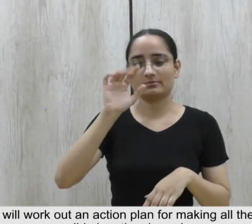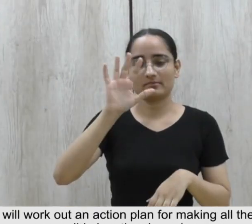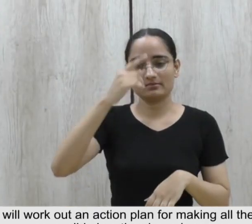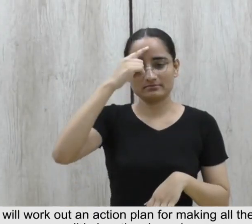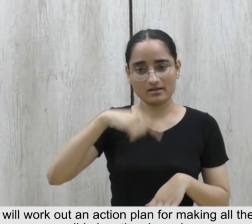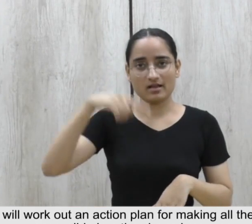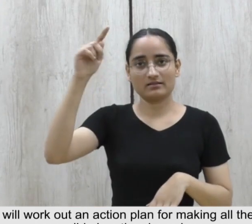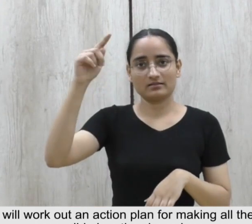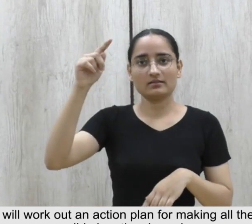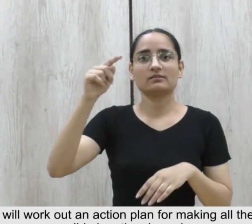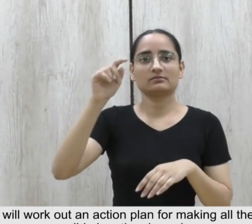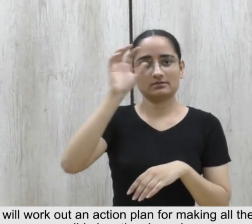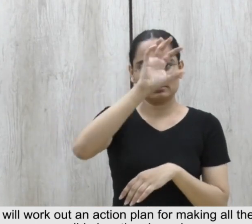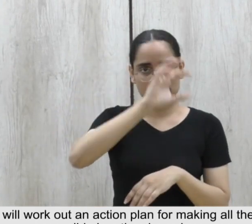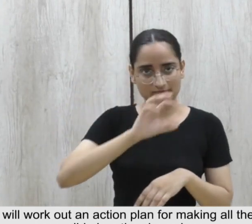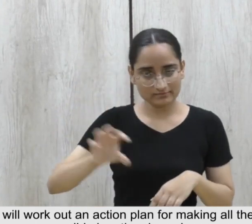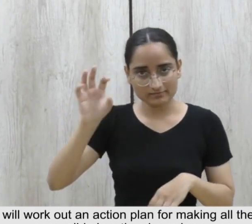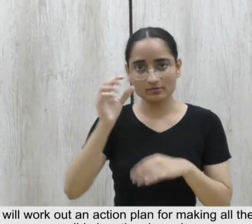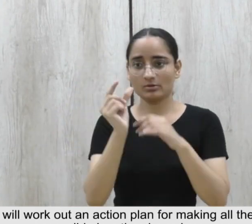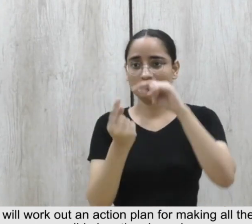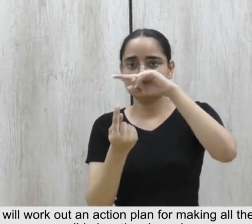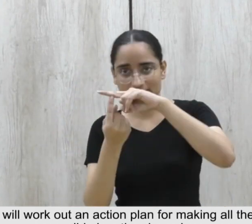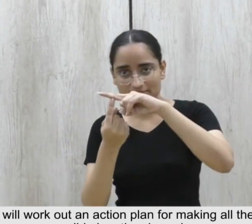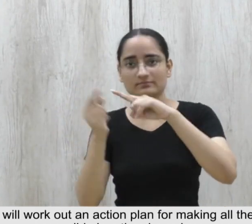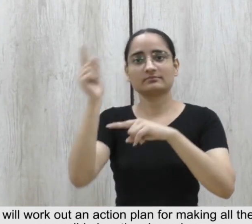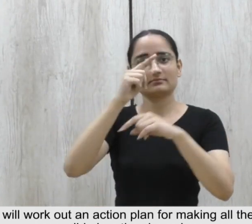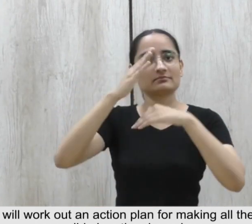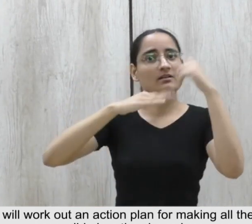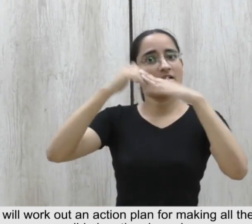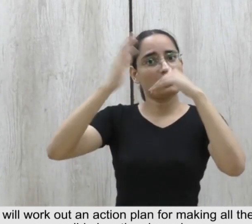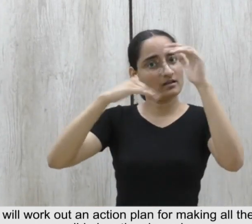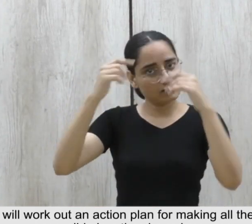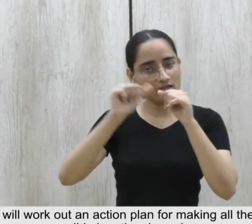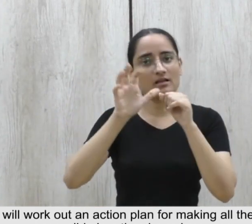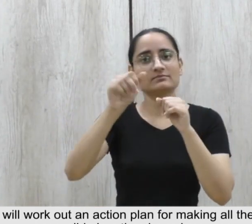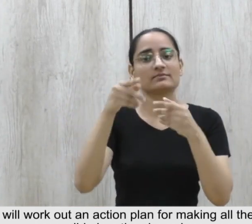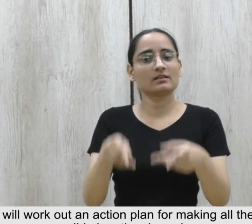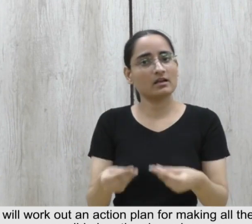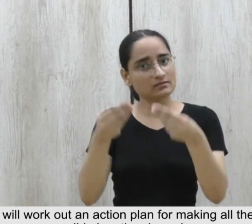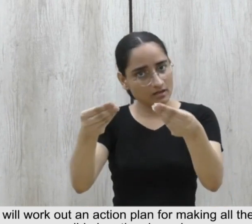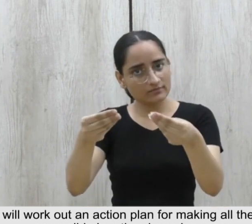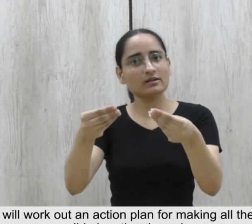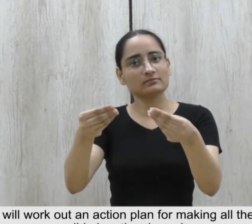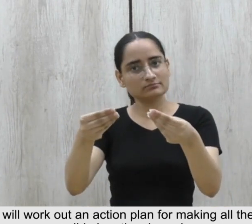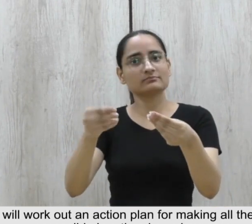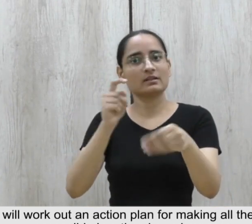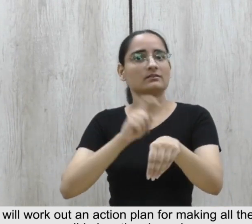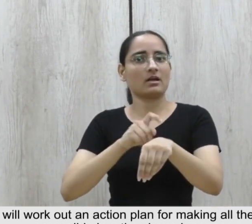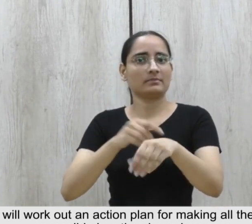Fifth point, the states and union territories will work out an action plan for making all their existing